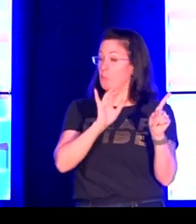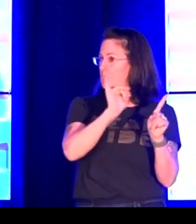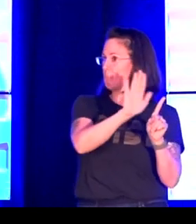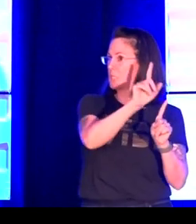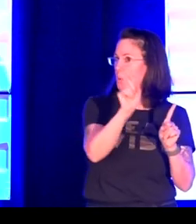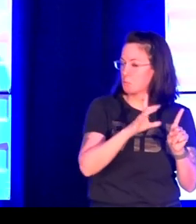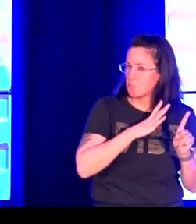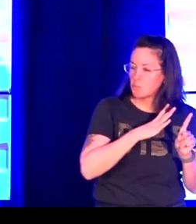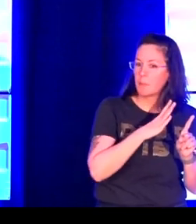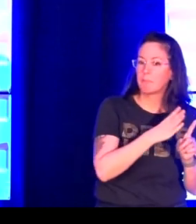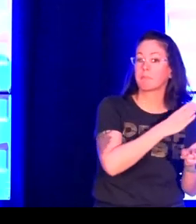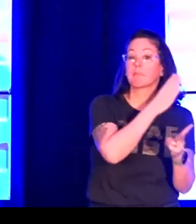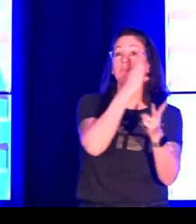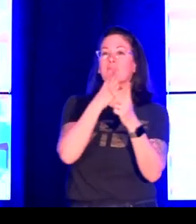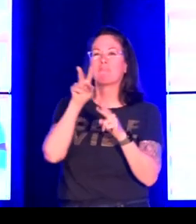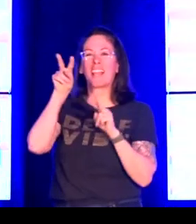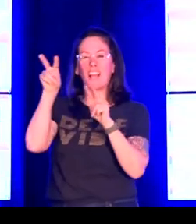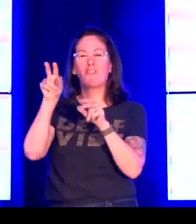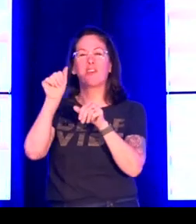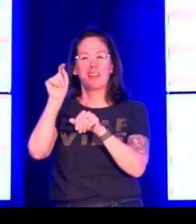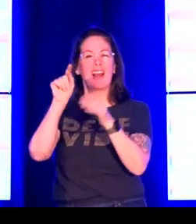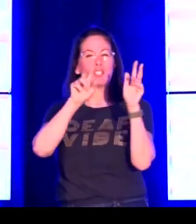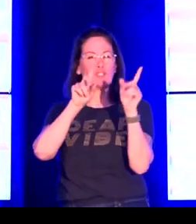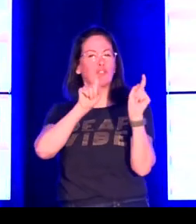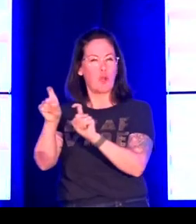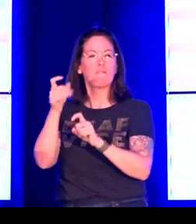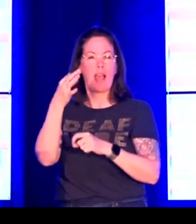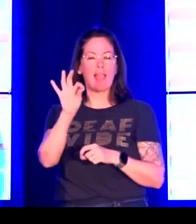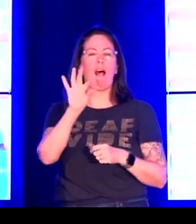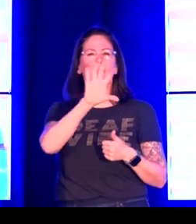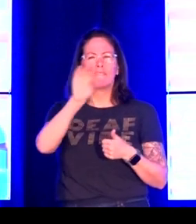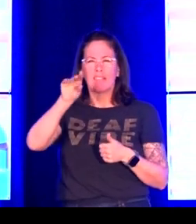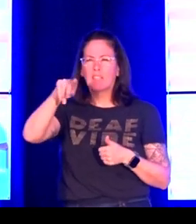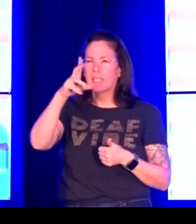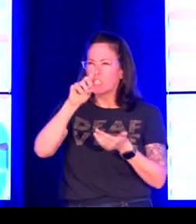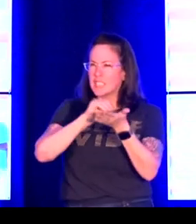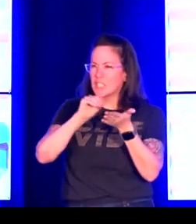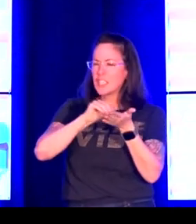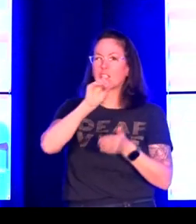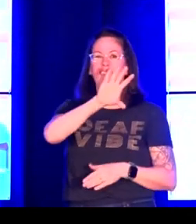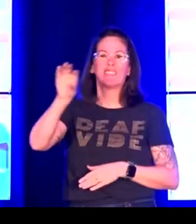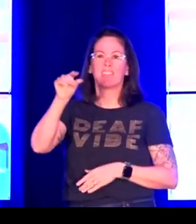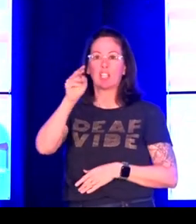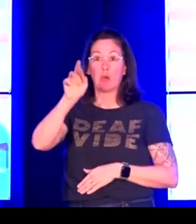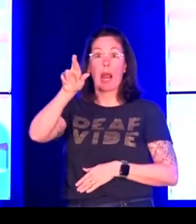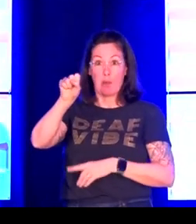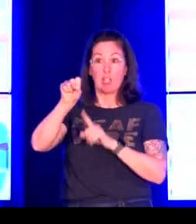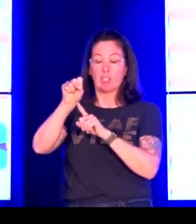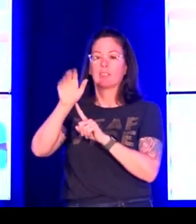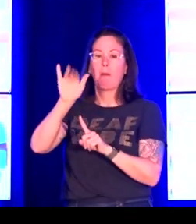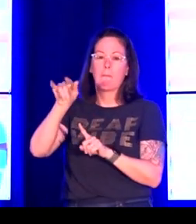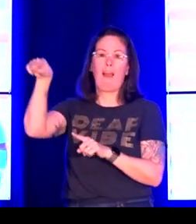and the communities. So that's a question that's raised in that first one. So as I did my